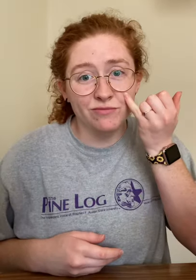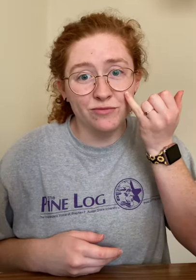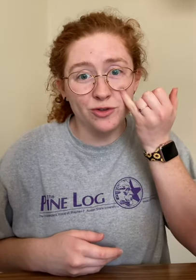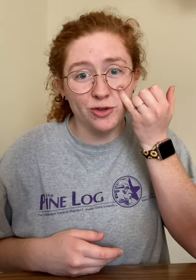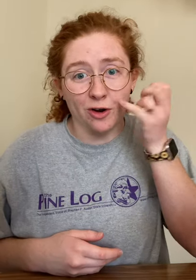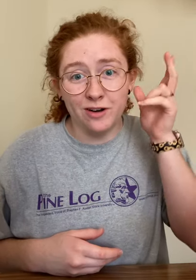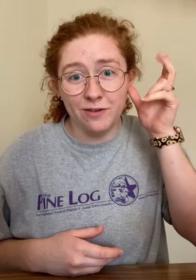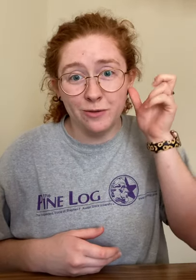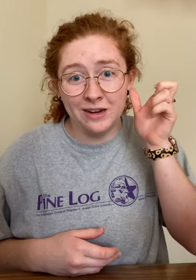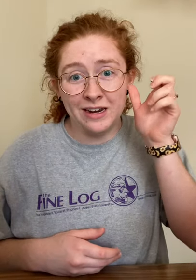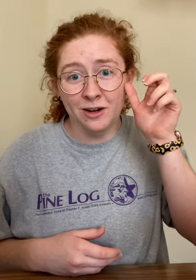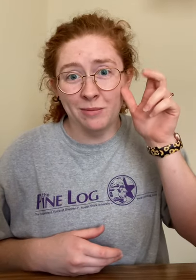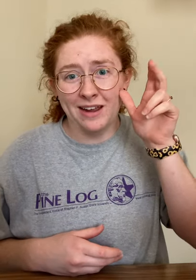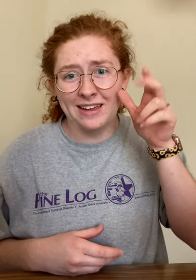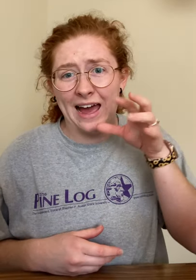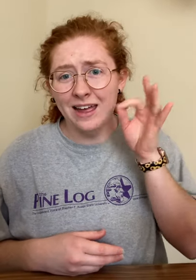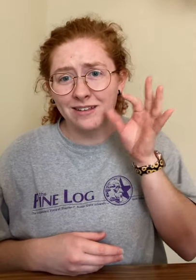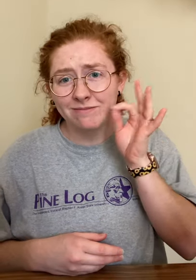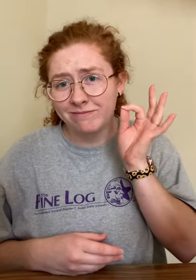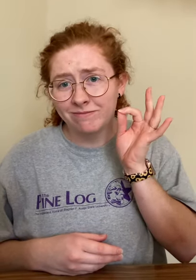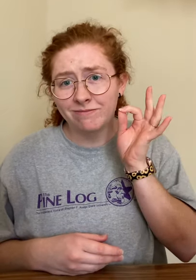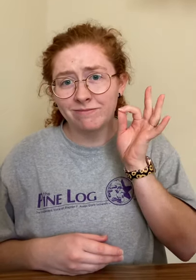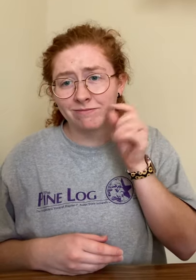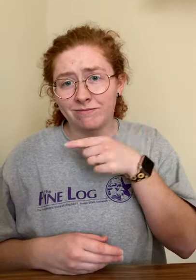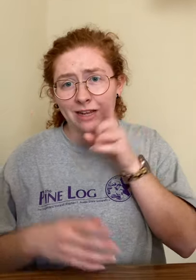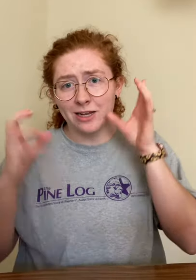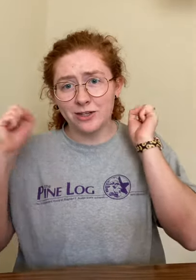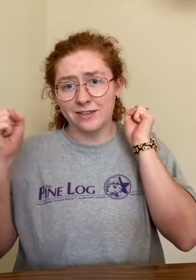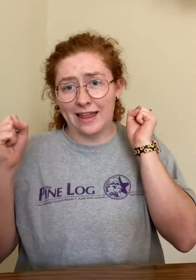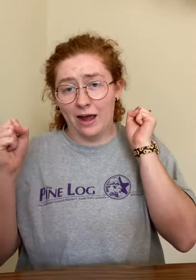Sorry if you can hear my cat. She's loud,